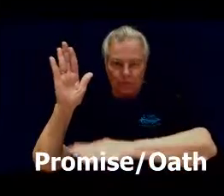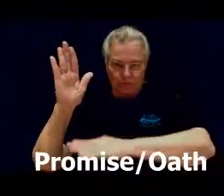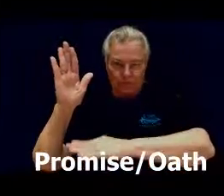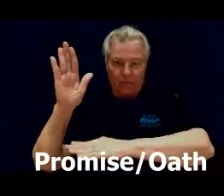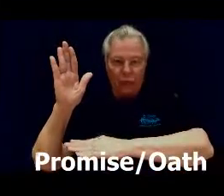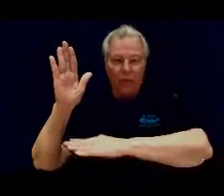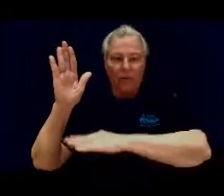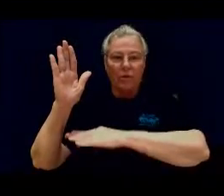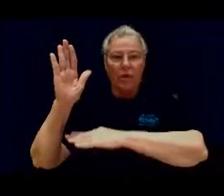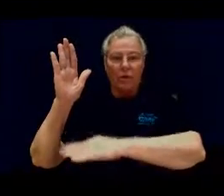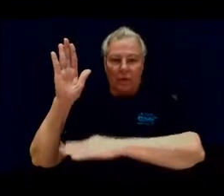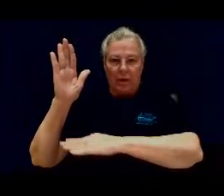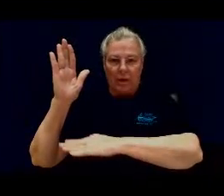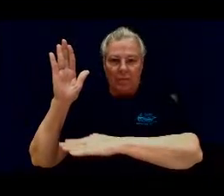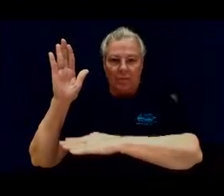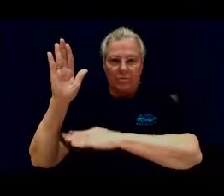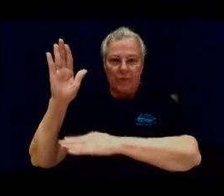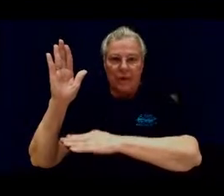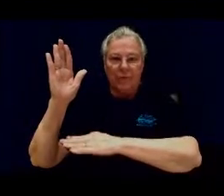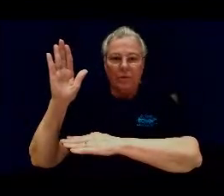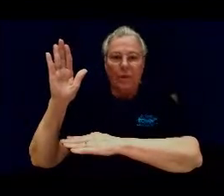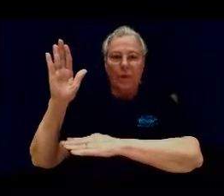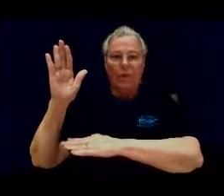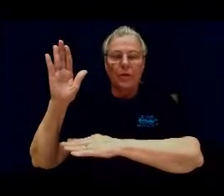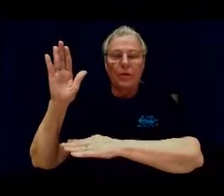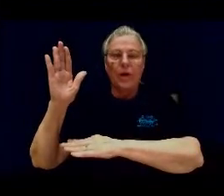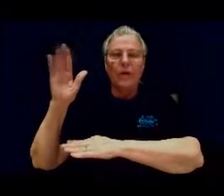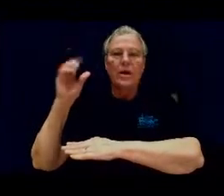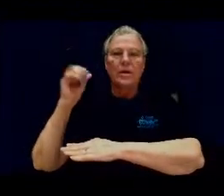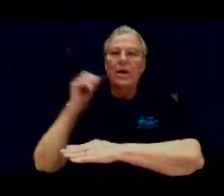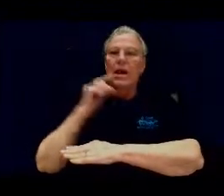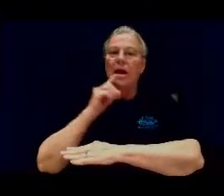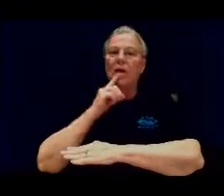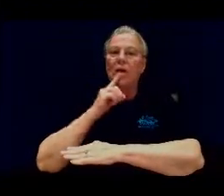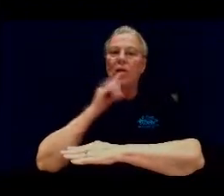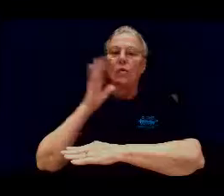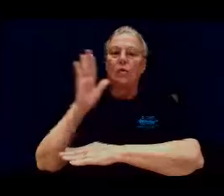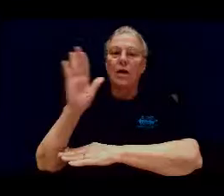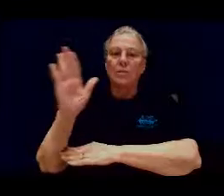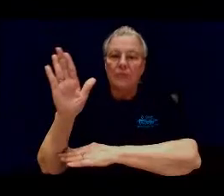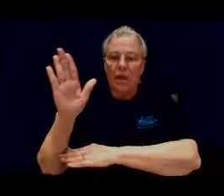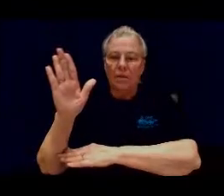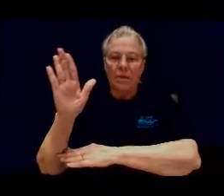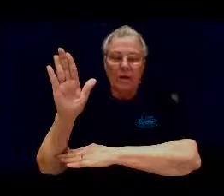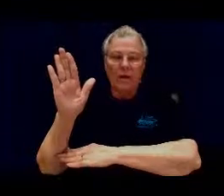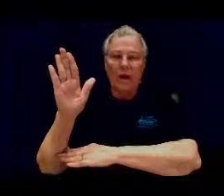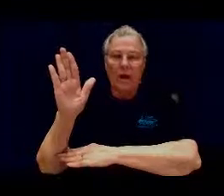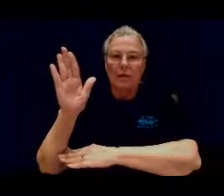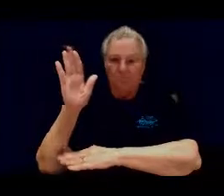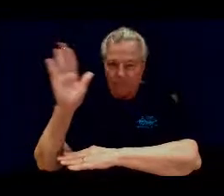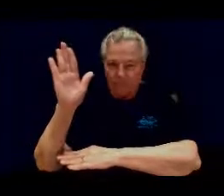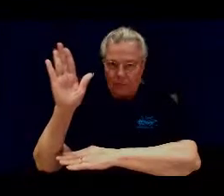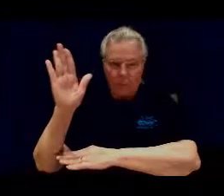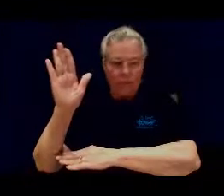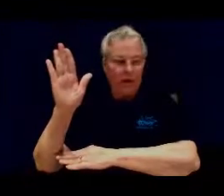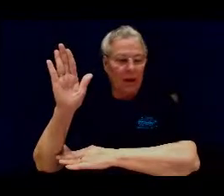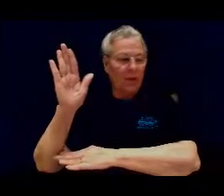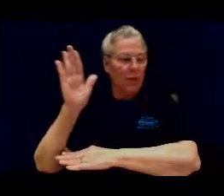form your tabletop with your non dominant hand word comes out and hold it up